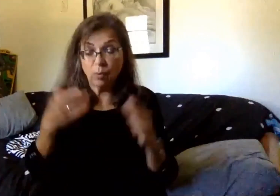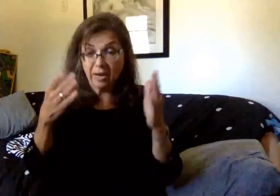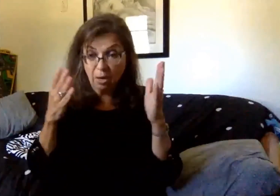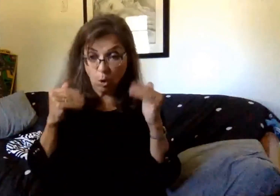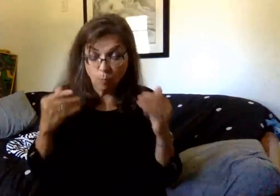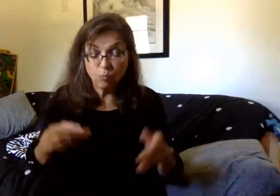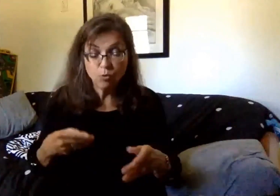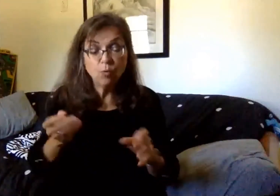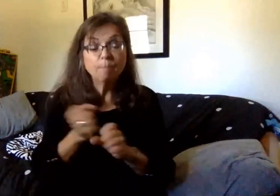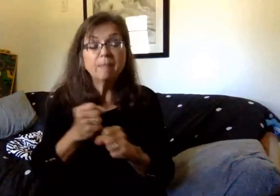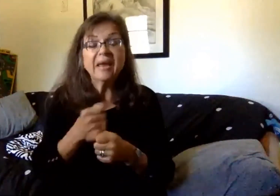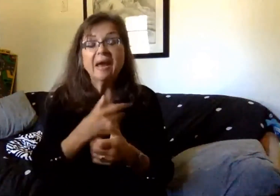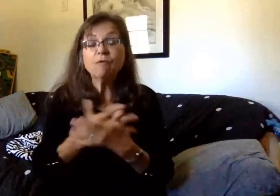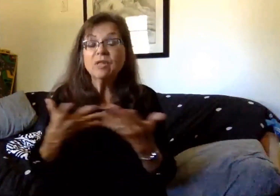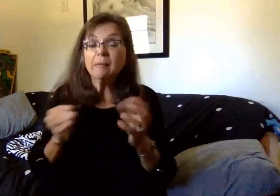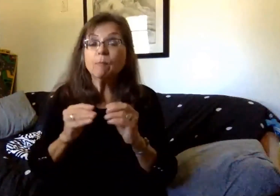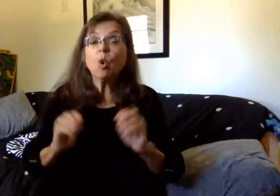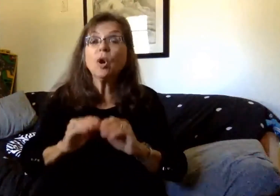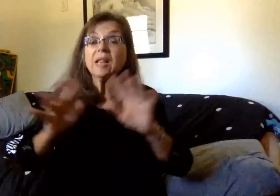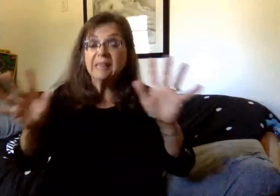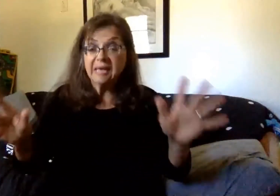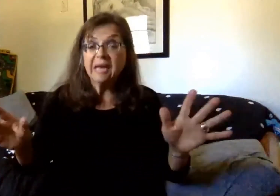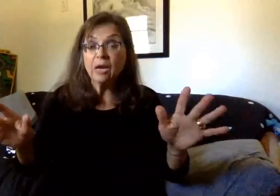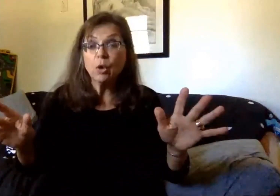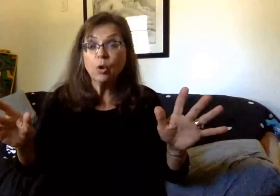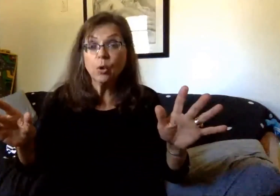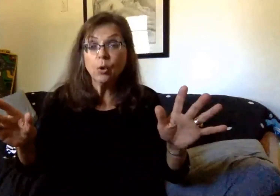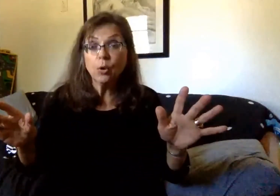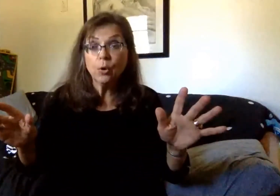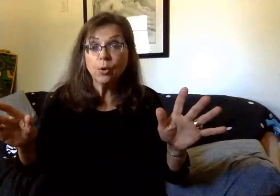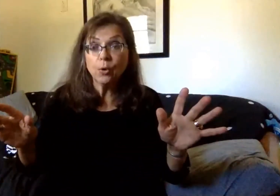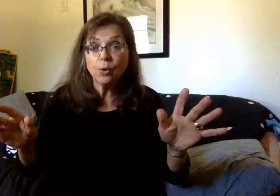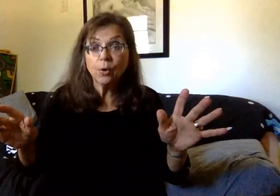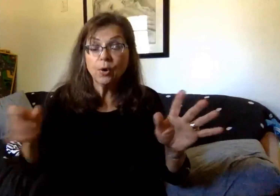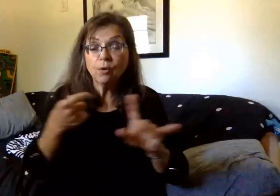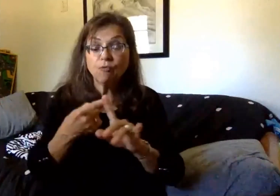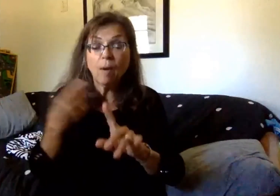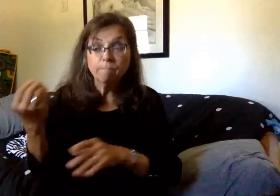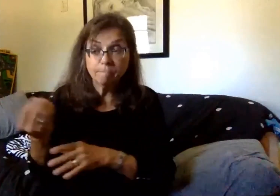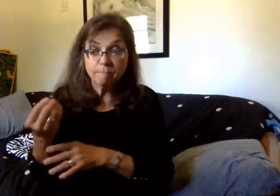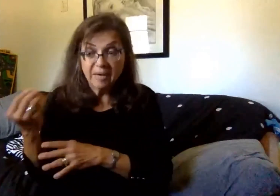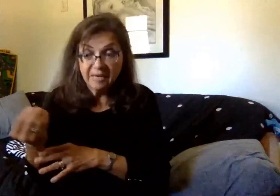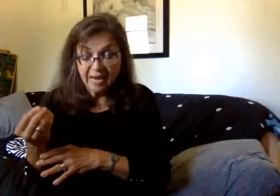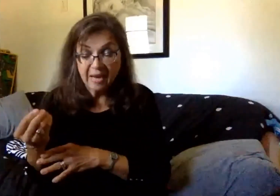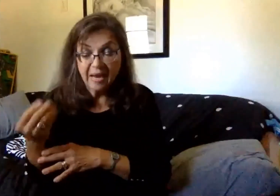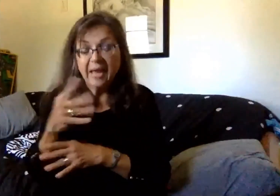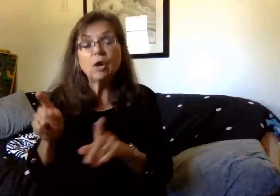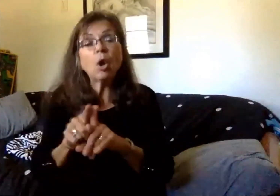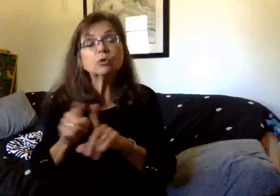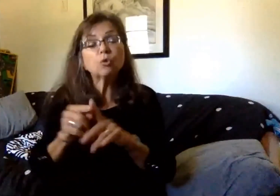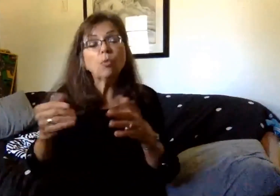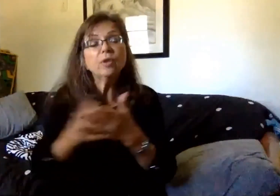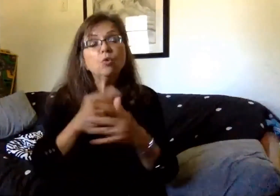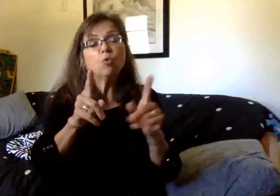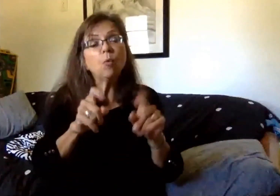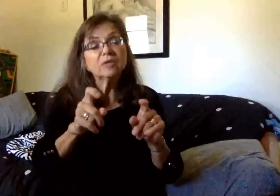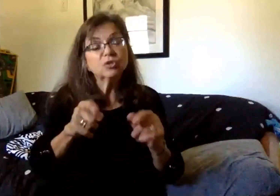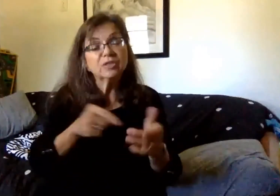clarity on questions that were proposed at the forum on Monday and also the questions that we have received throughout the week.